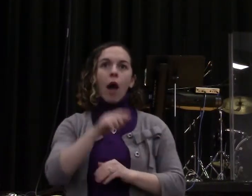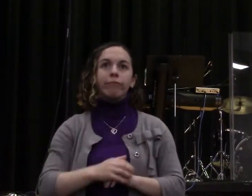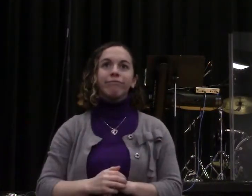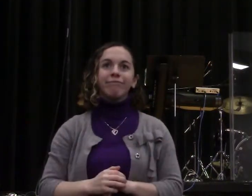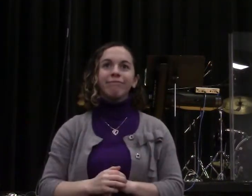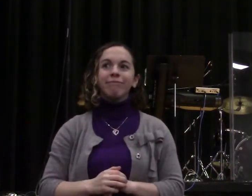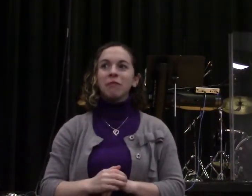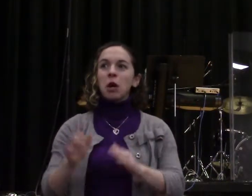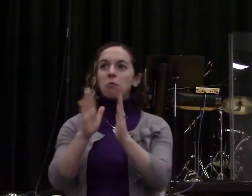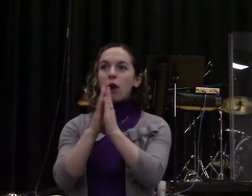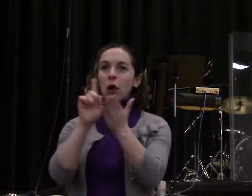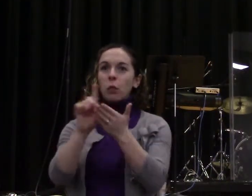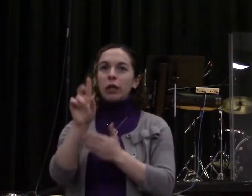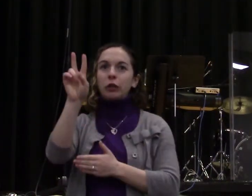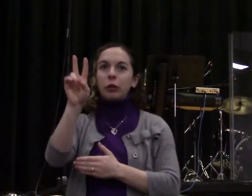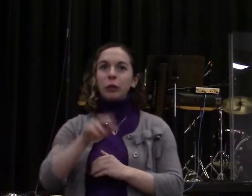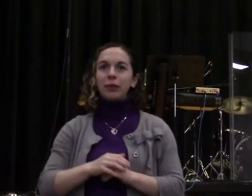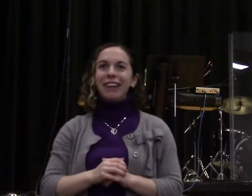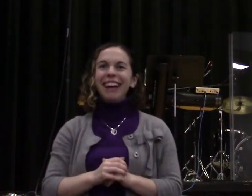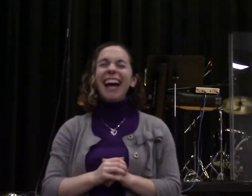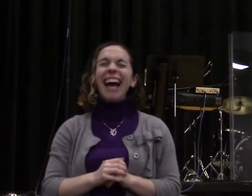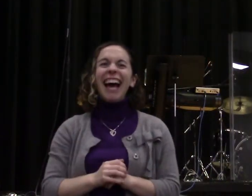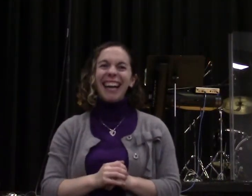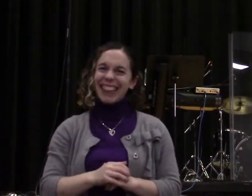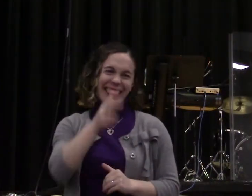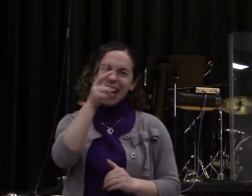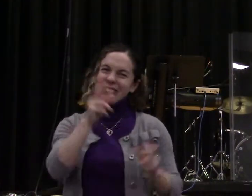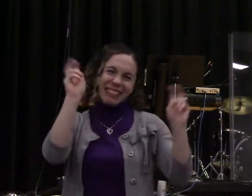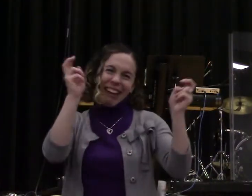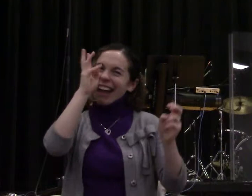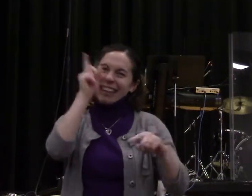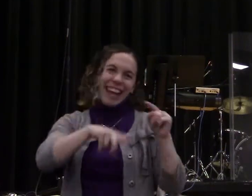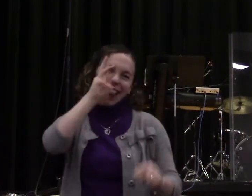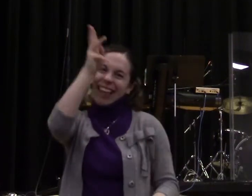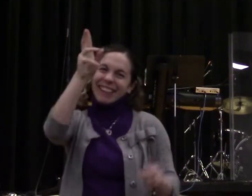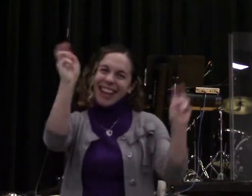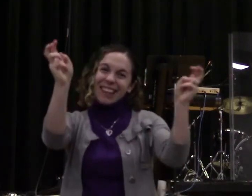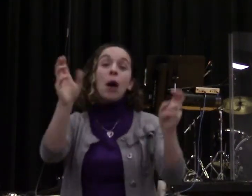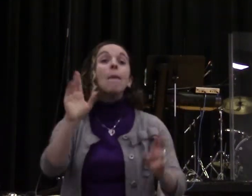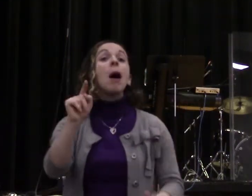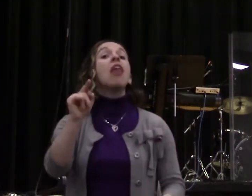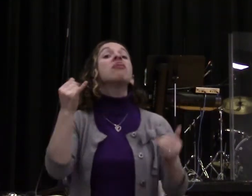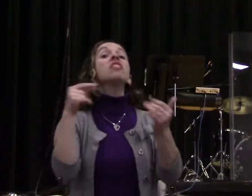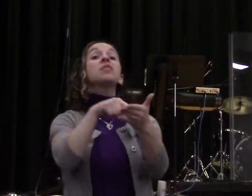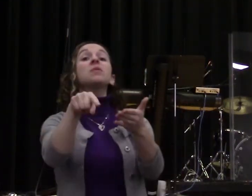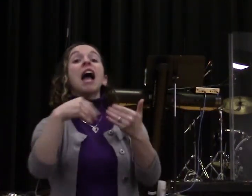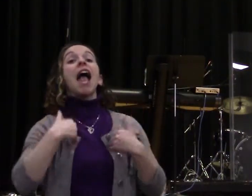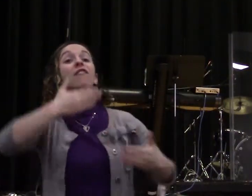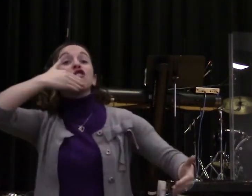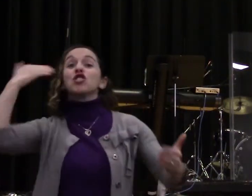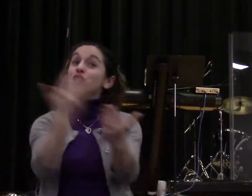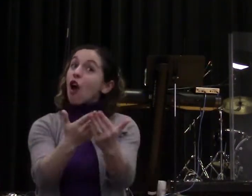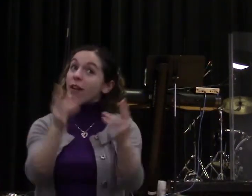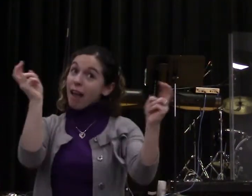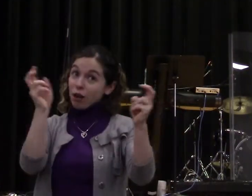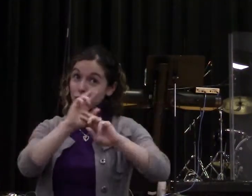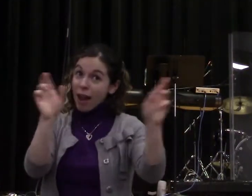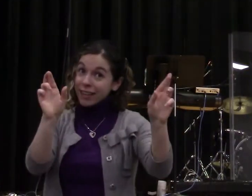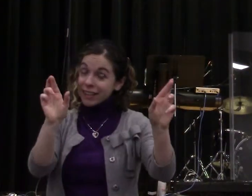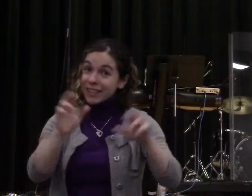good title for me. But I have a title for this message, okay? So who's here ready to hear my title? Okay, Blessed Unity